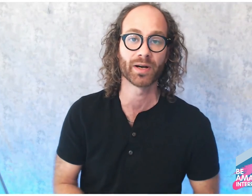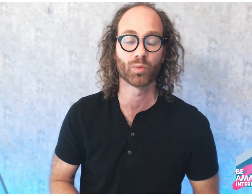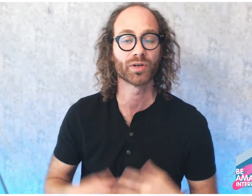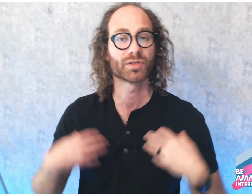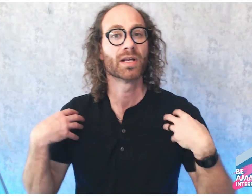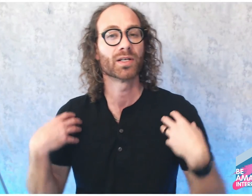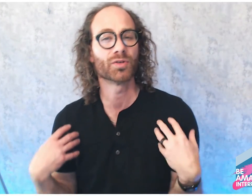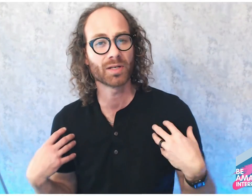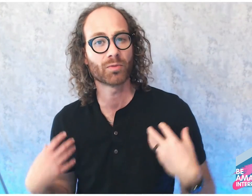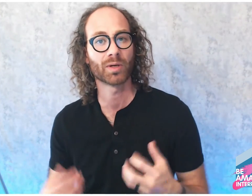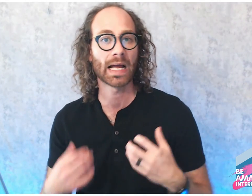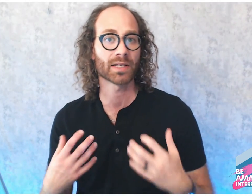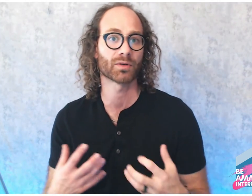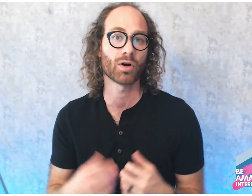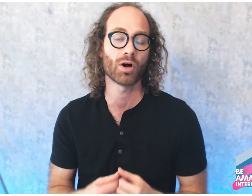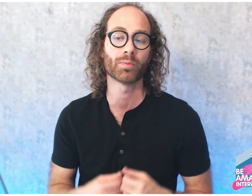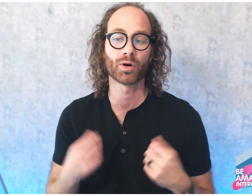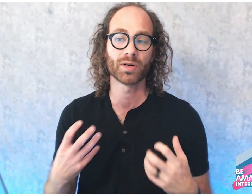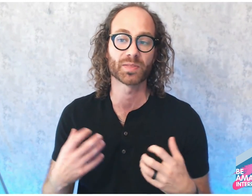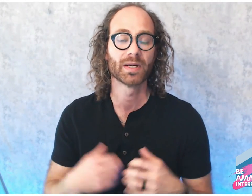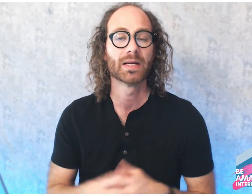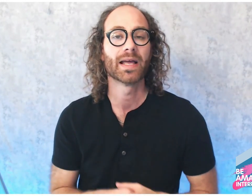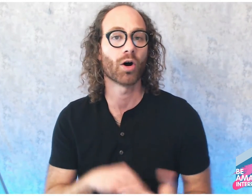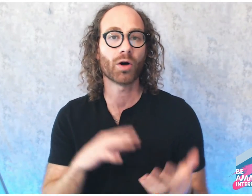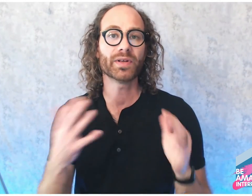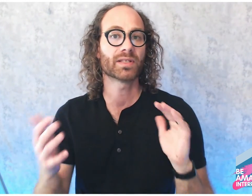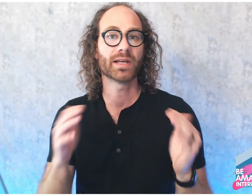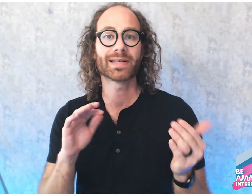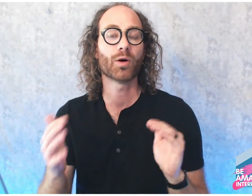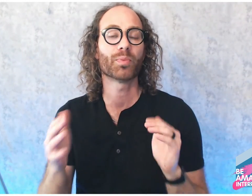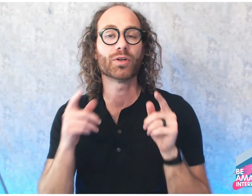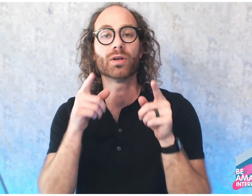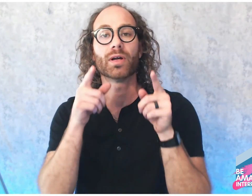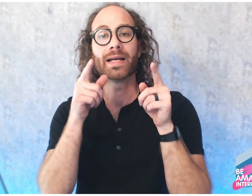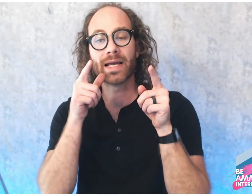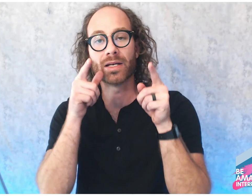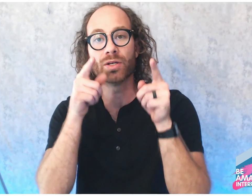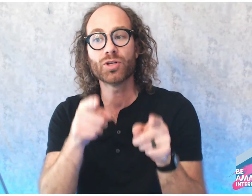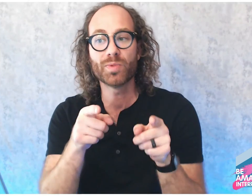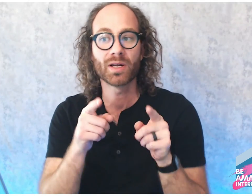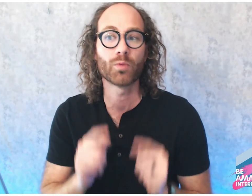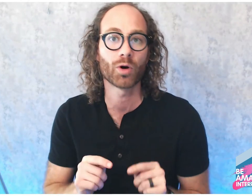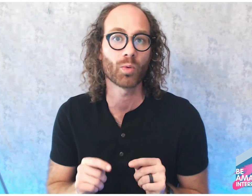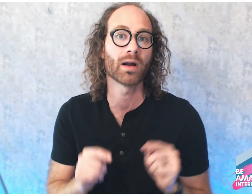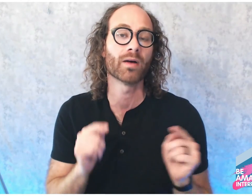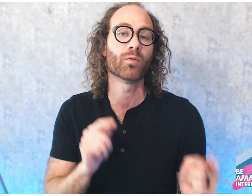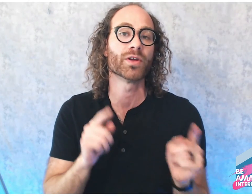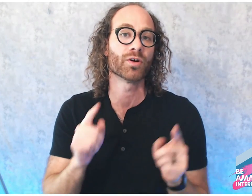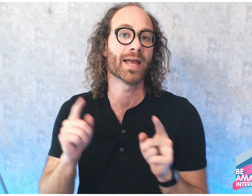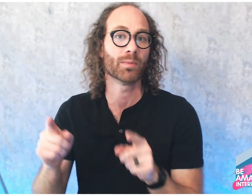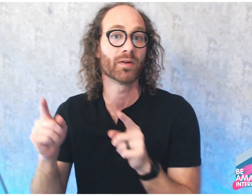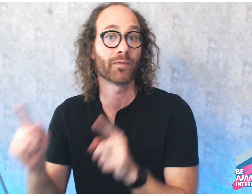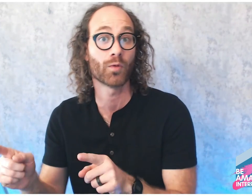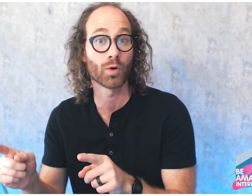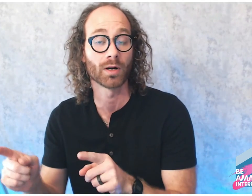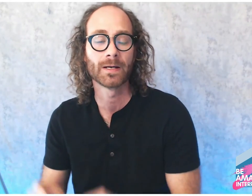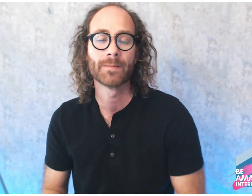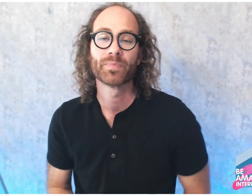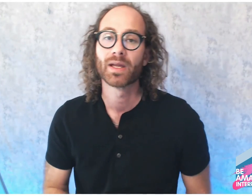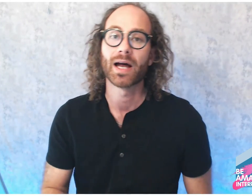Did you seem more relaxed or calm or crisp? And all these things help, again, you to become more aware of what you're aiming for. I'm a